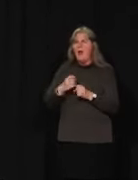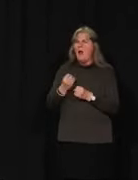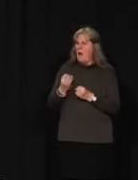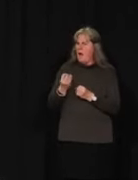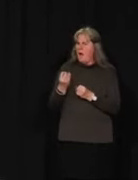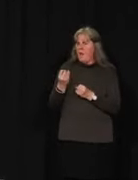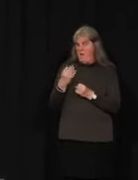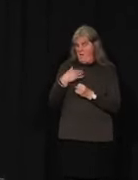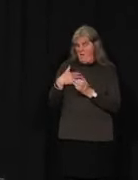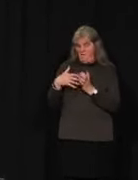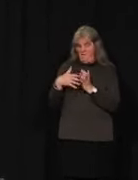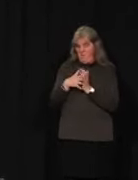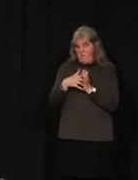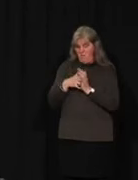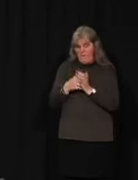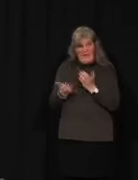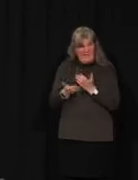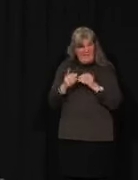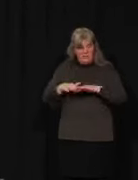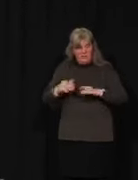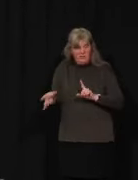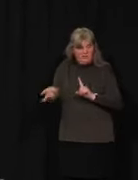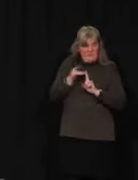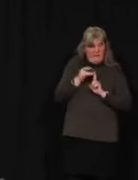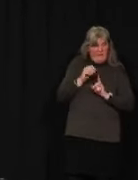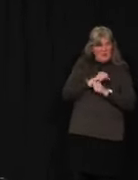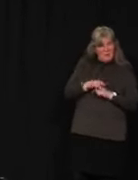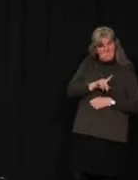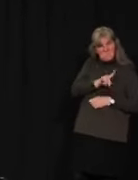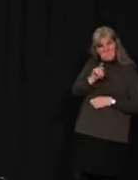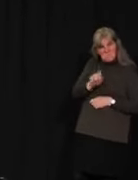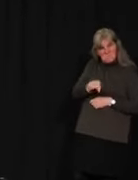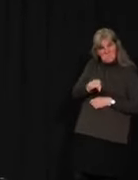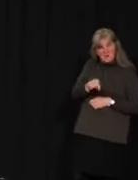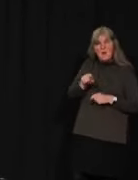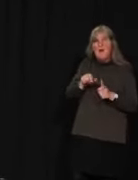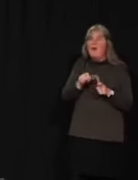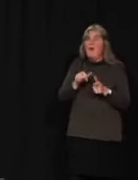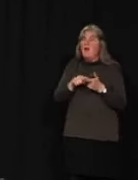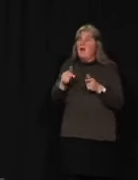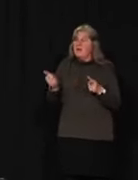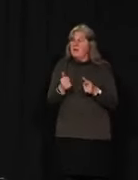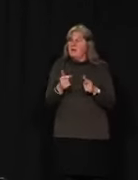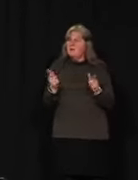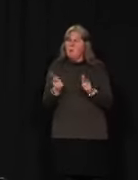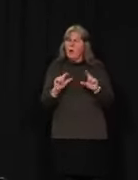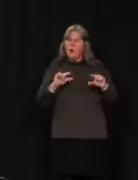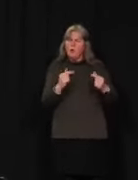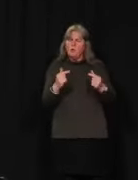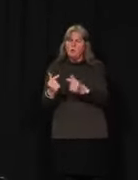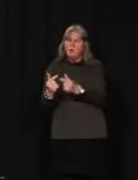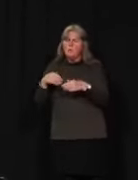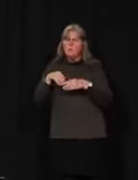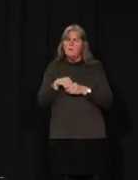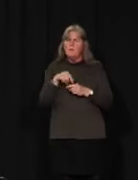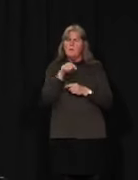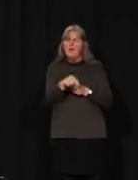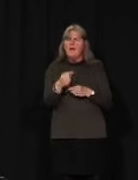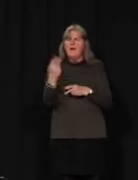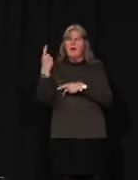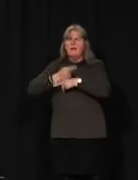children are to COVID-19, as well as how cohorts are working for small groups of children in these facilities.